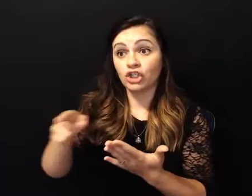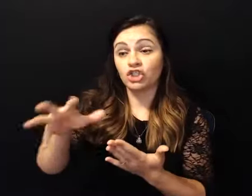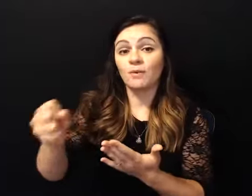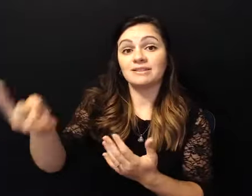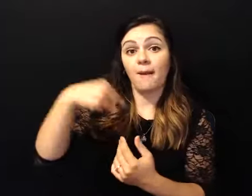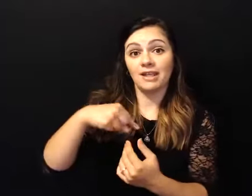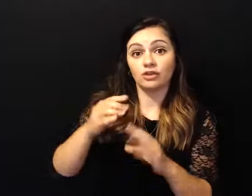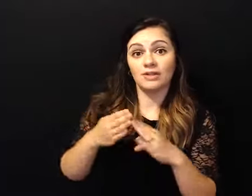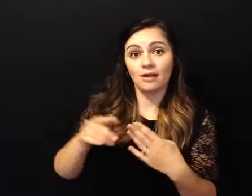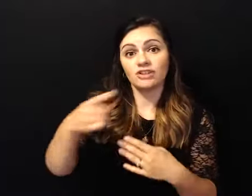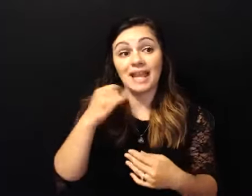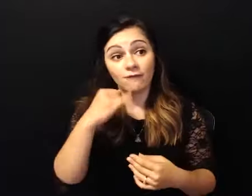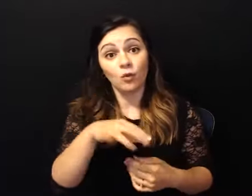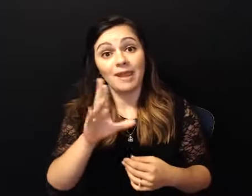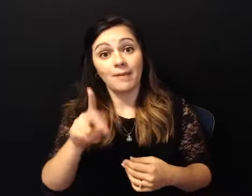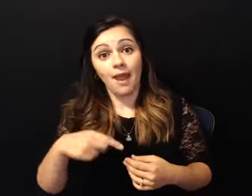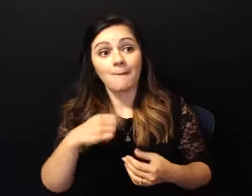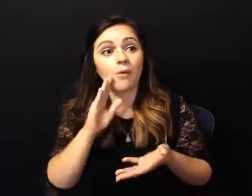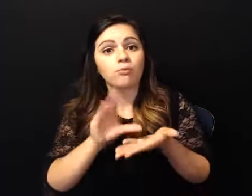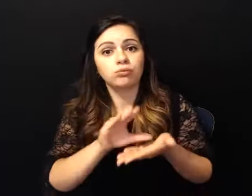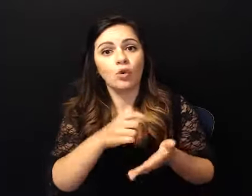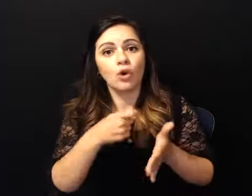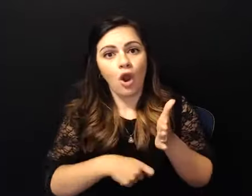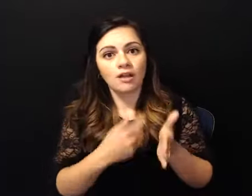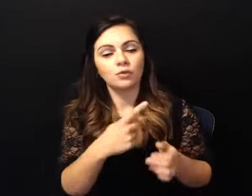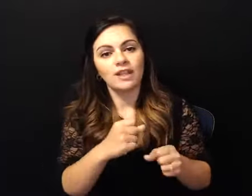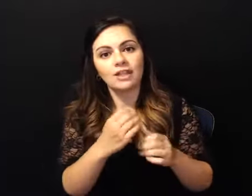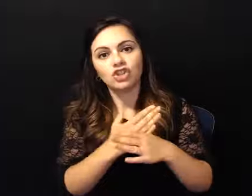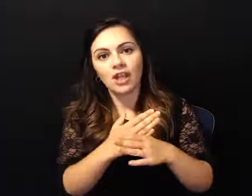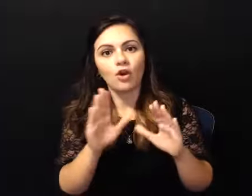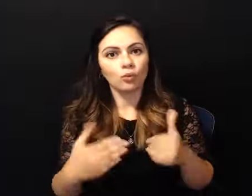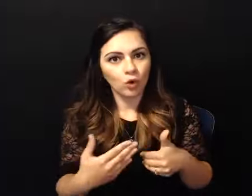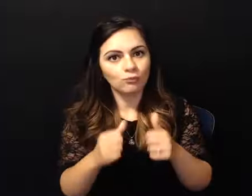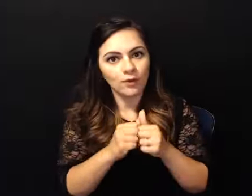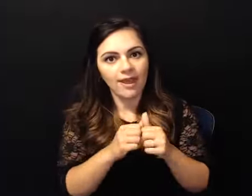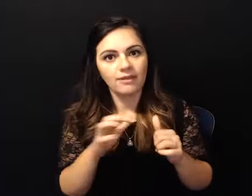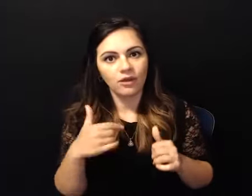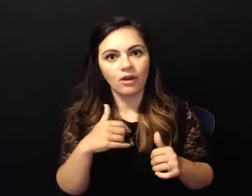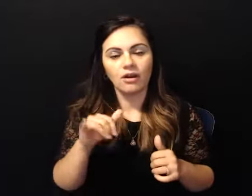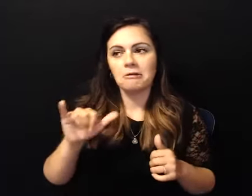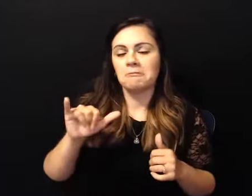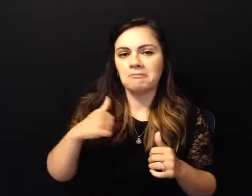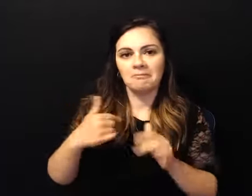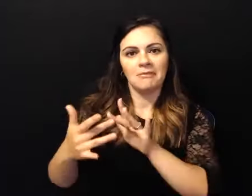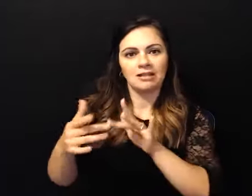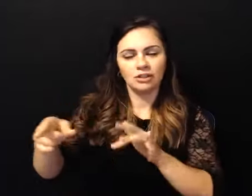um we'll share a room we'll share food and it made it affordable for me to be able to take this parenting course